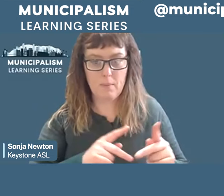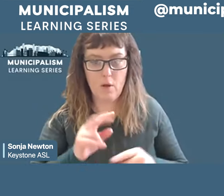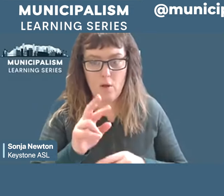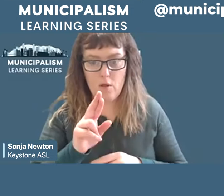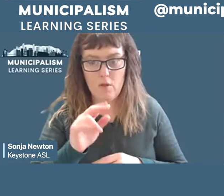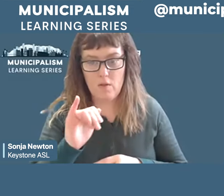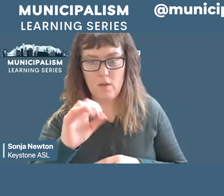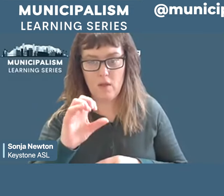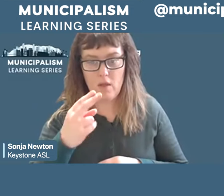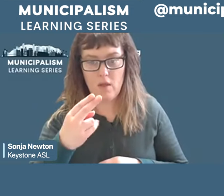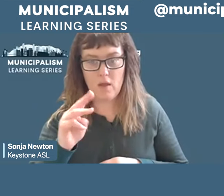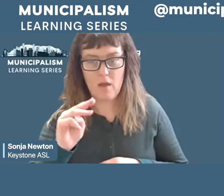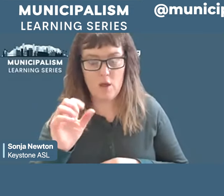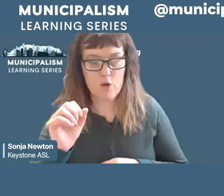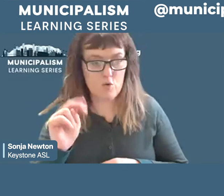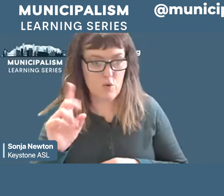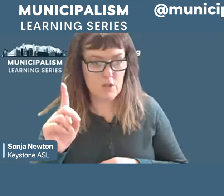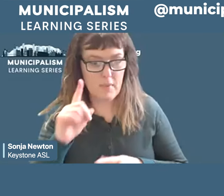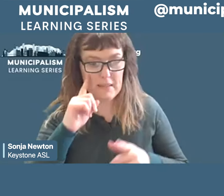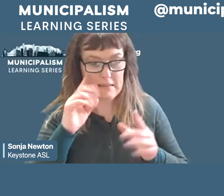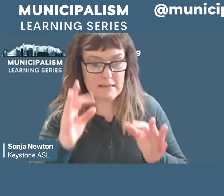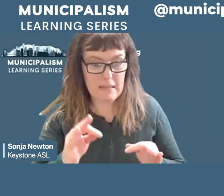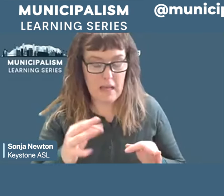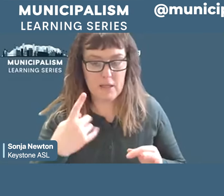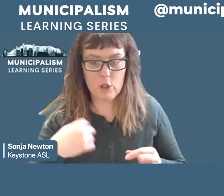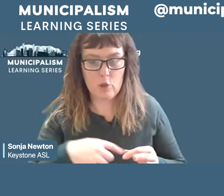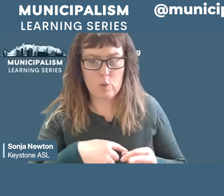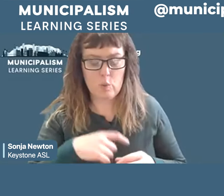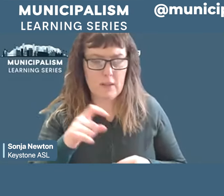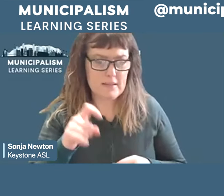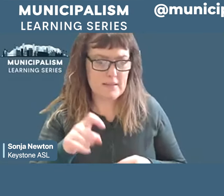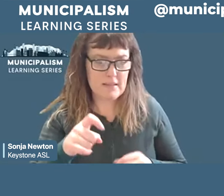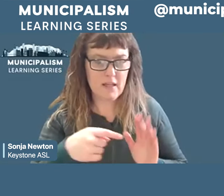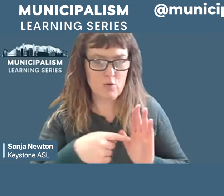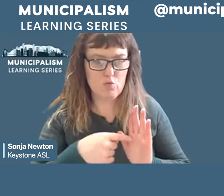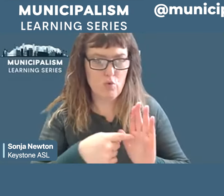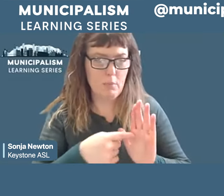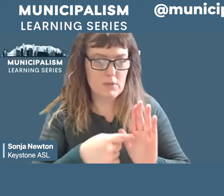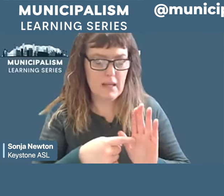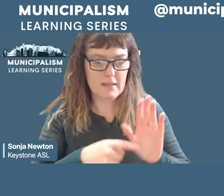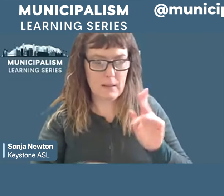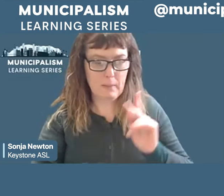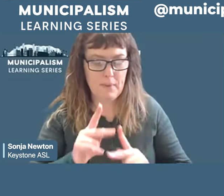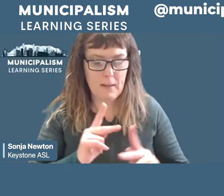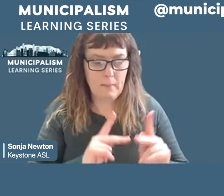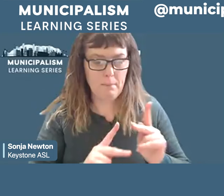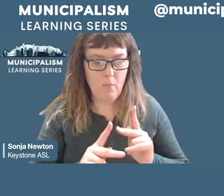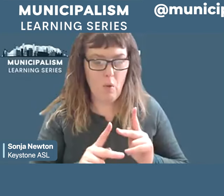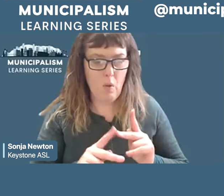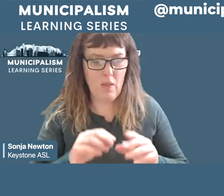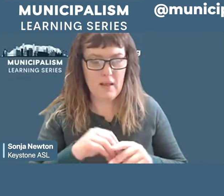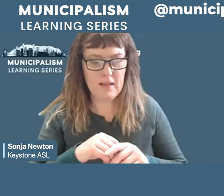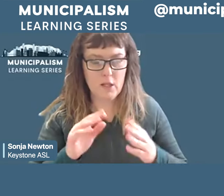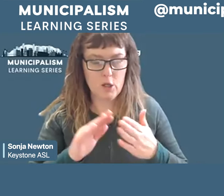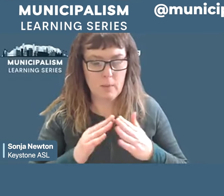and that we needed representation of people rooted in our community, progressive